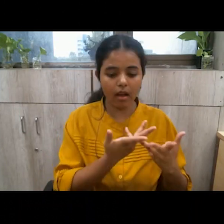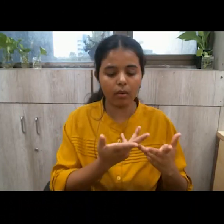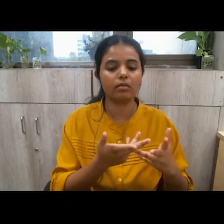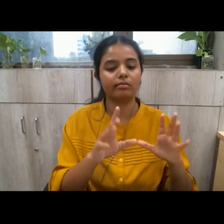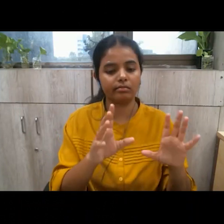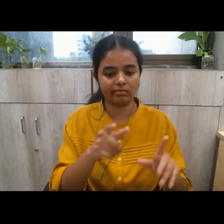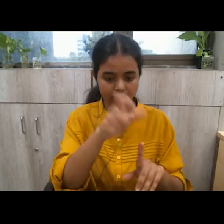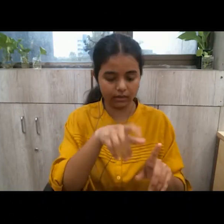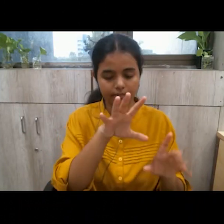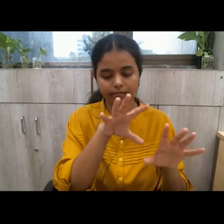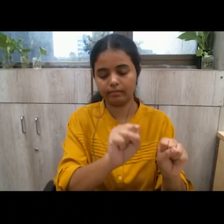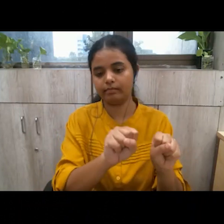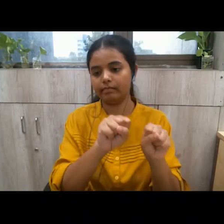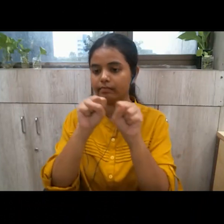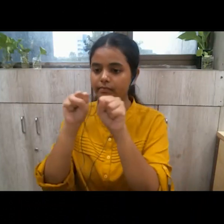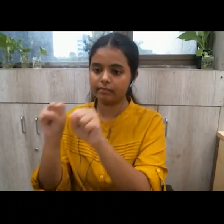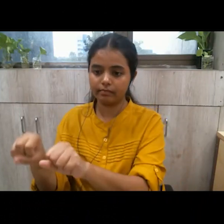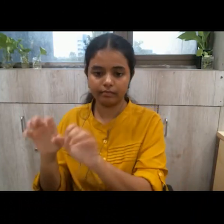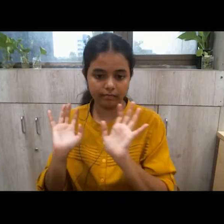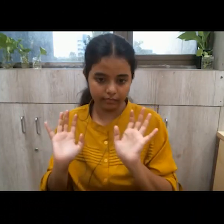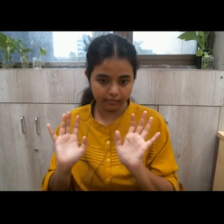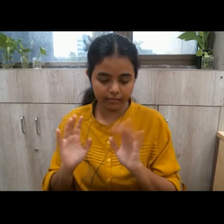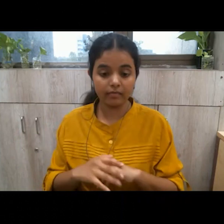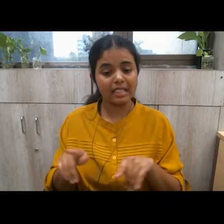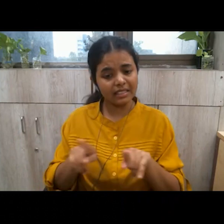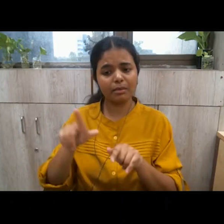even law does not hate